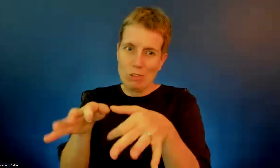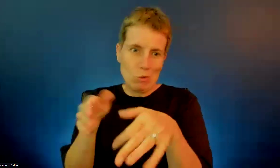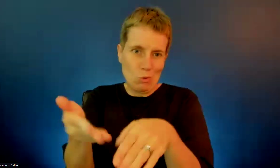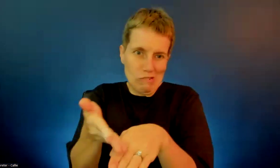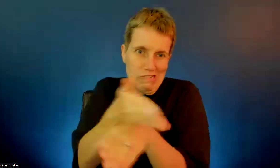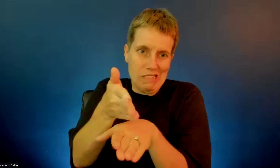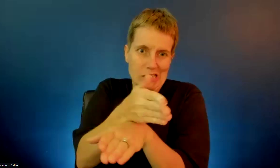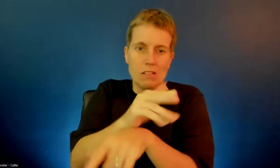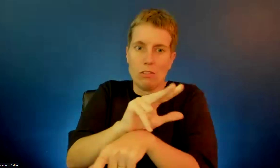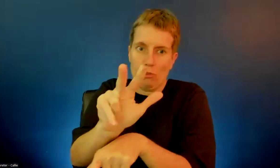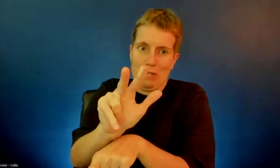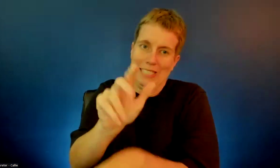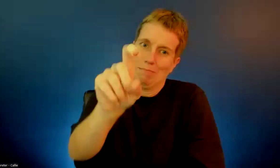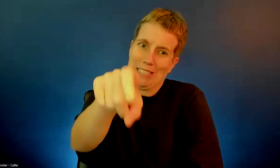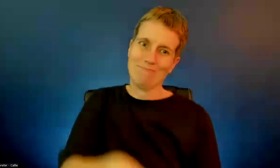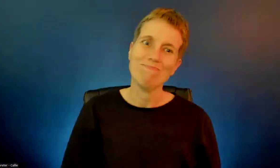Okay.